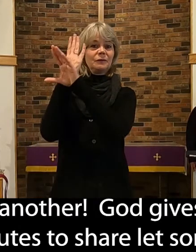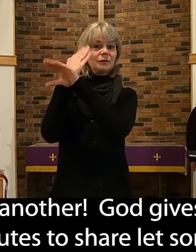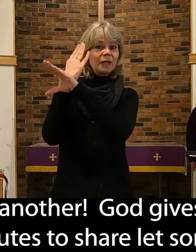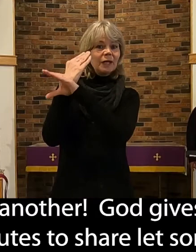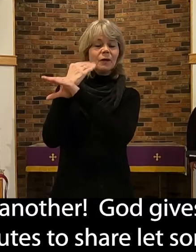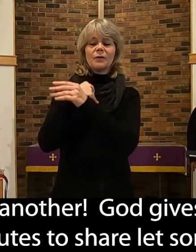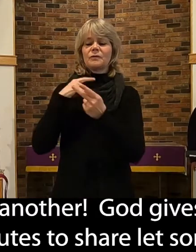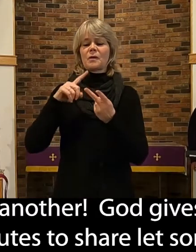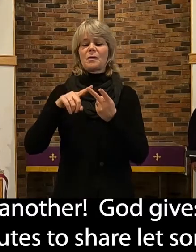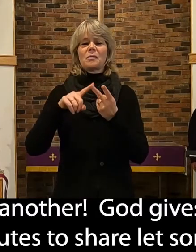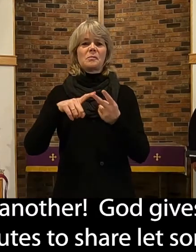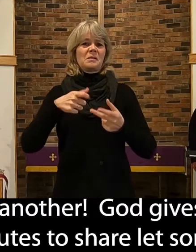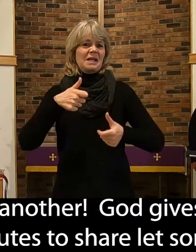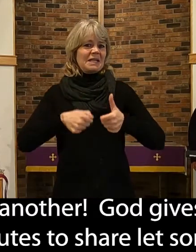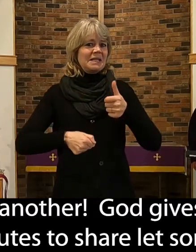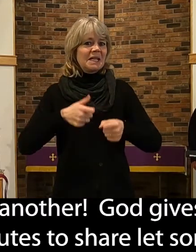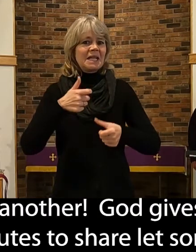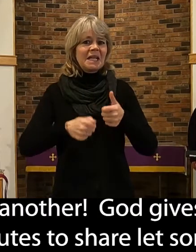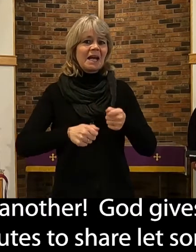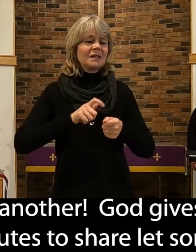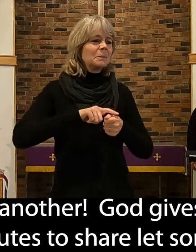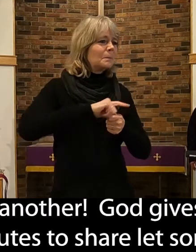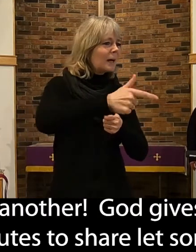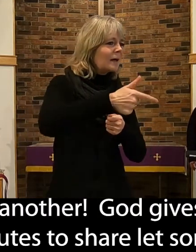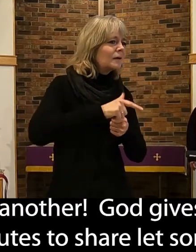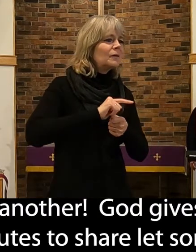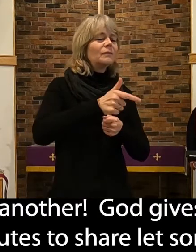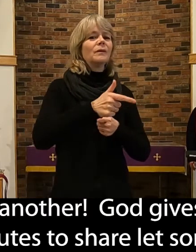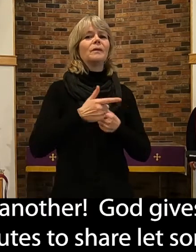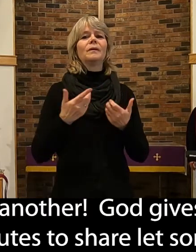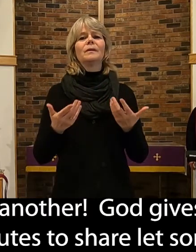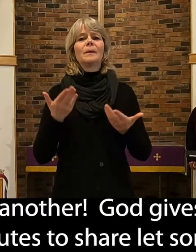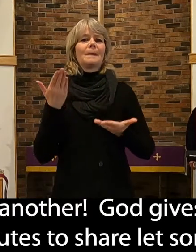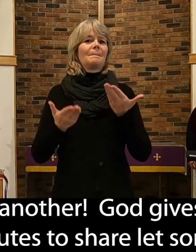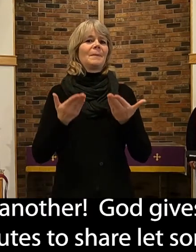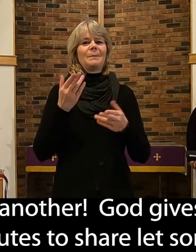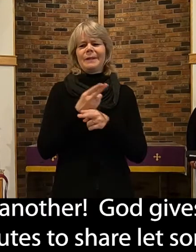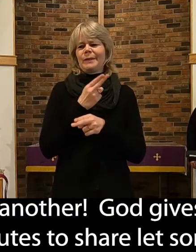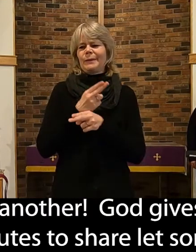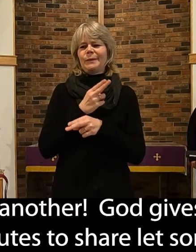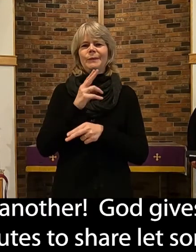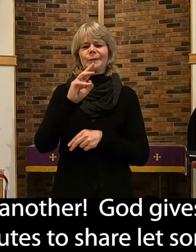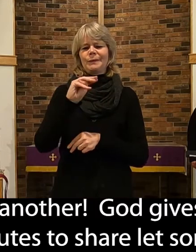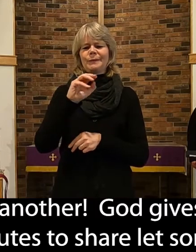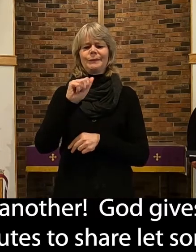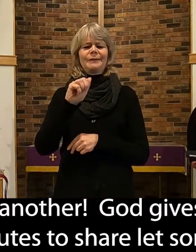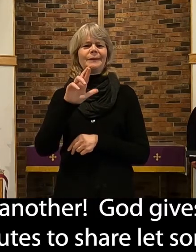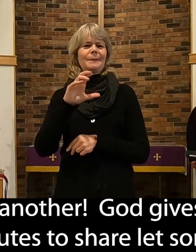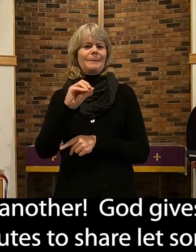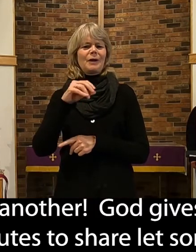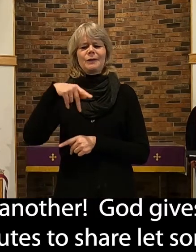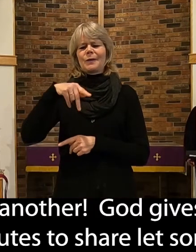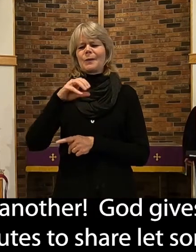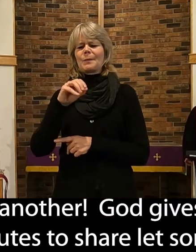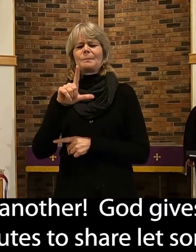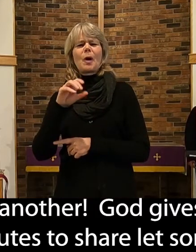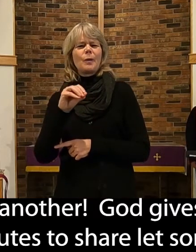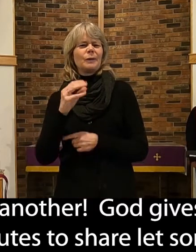send a text message? Maybe you use a video app, something like Marco Polo. Perhaps you're on